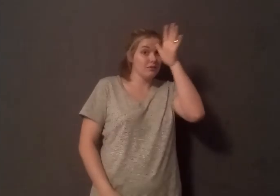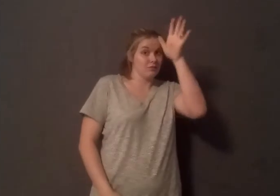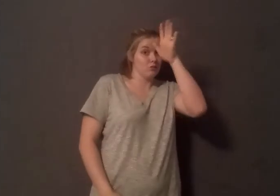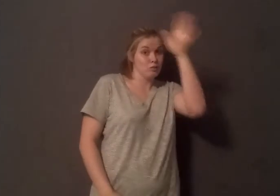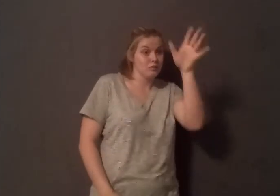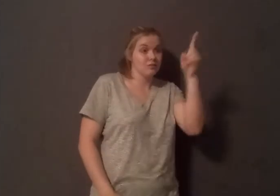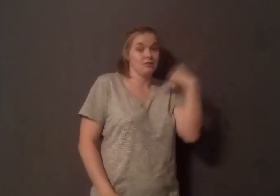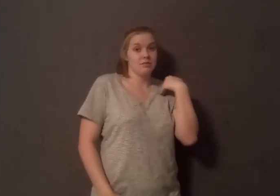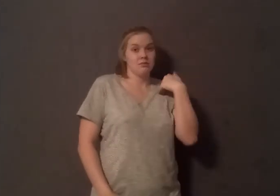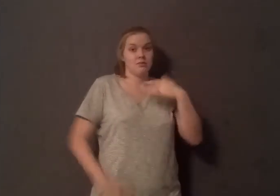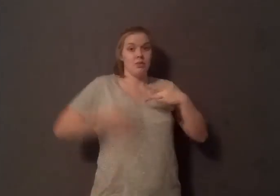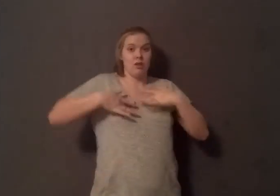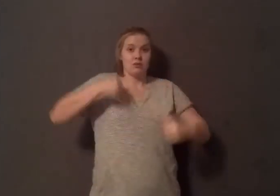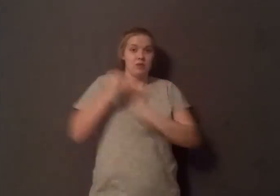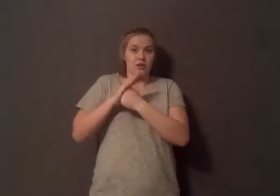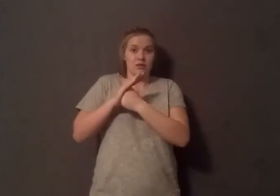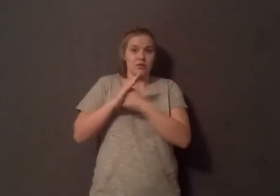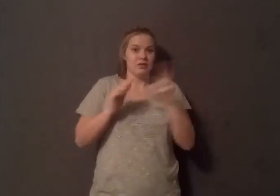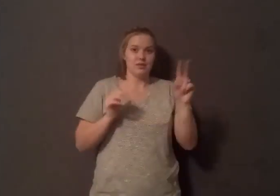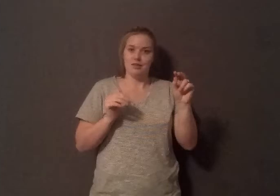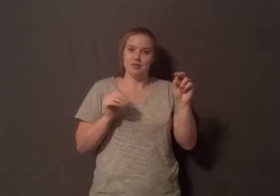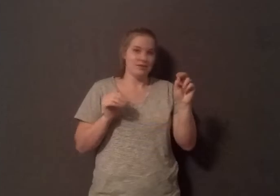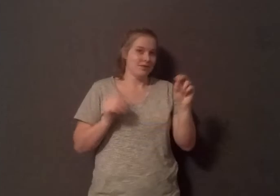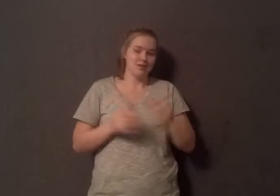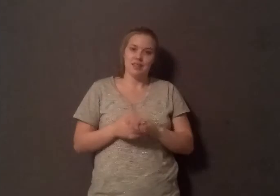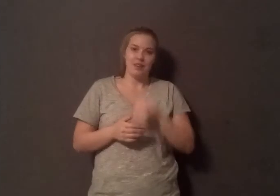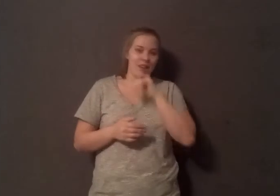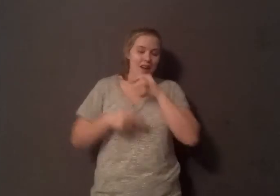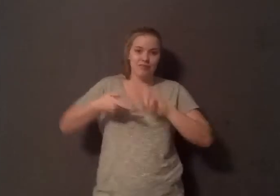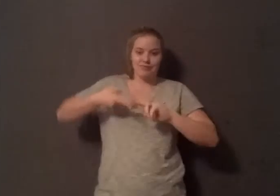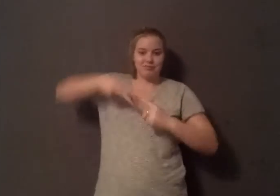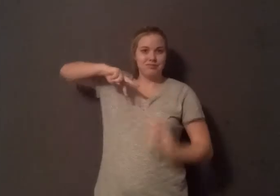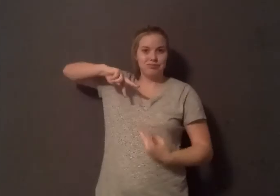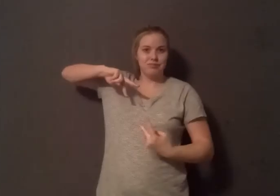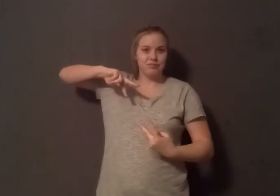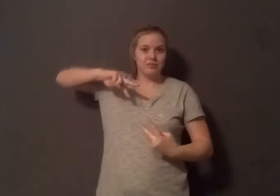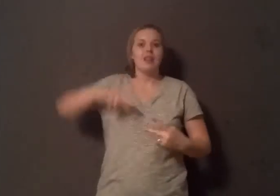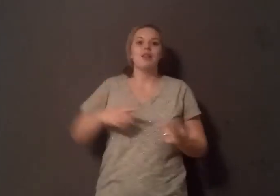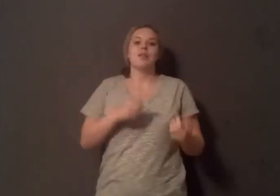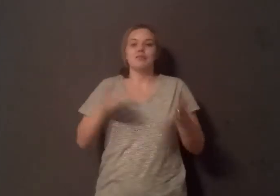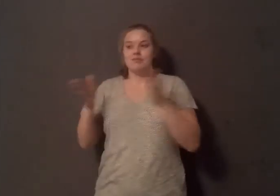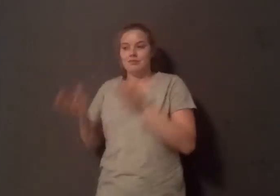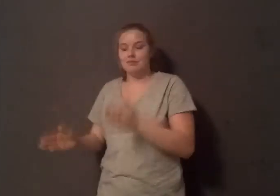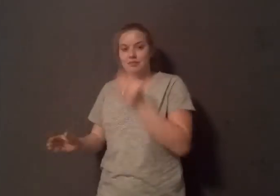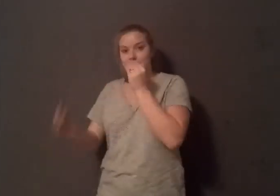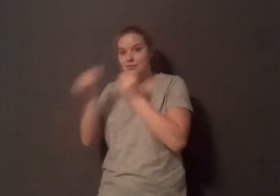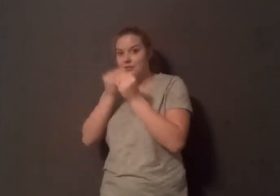was taught that they were genetic. But their heart attacks probably had less to do with genes and more to do with their diets high in meat. That's why when I went on the American Heart